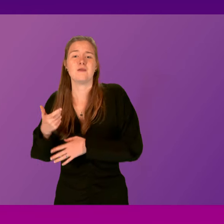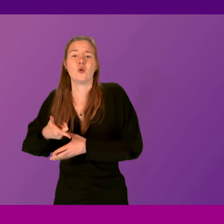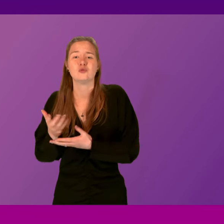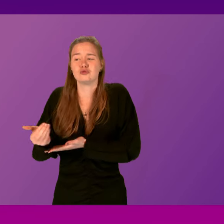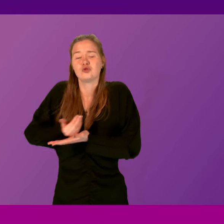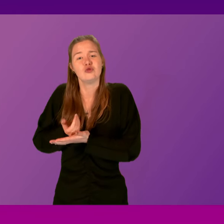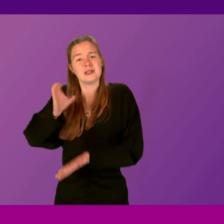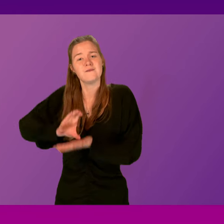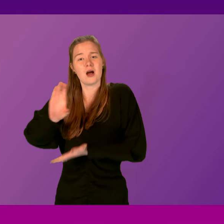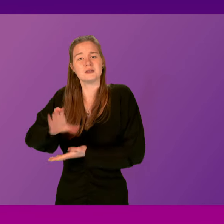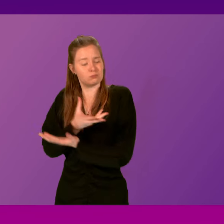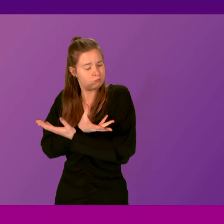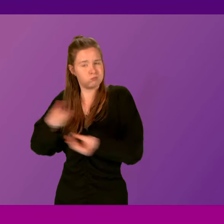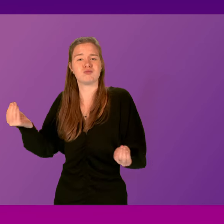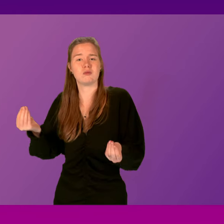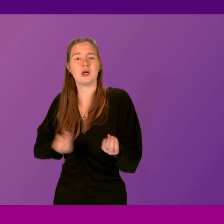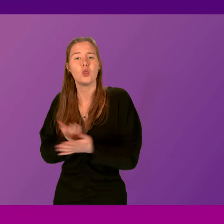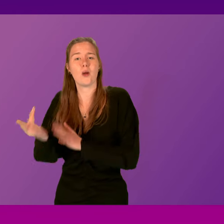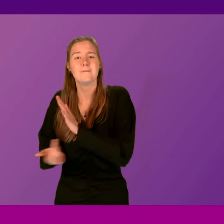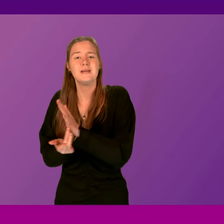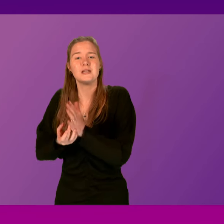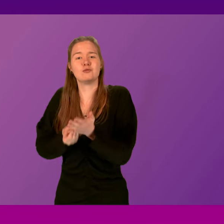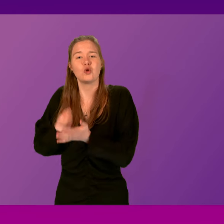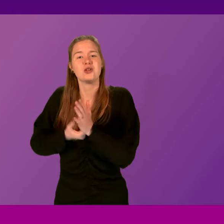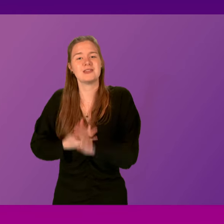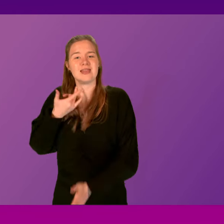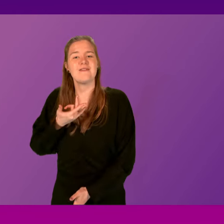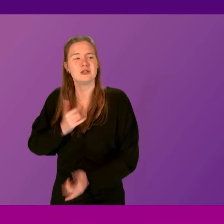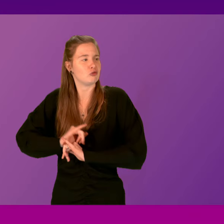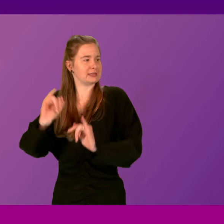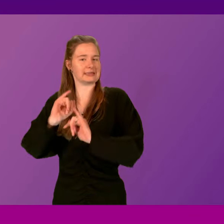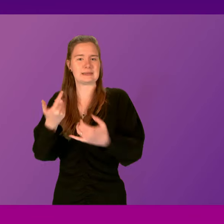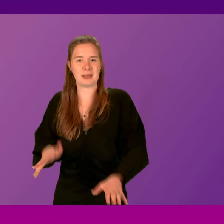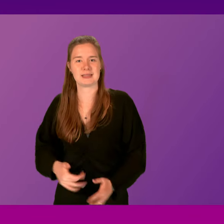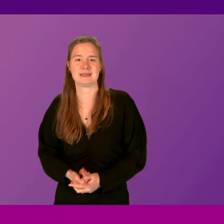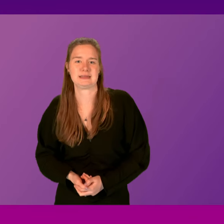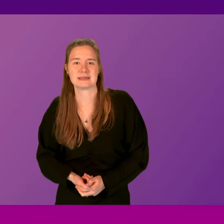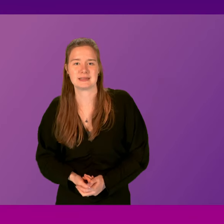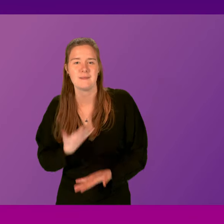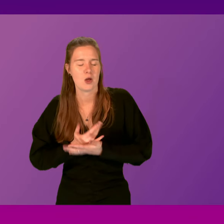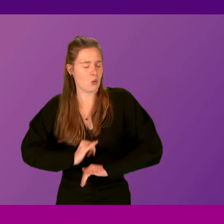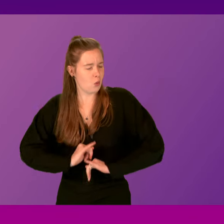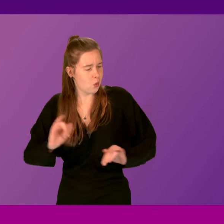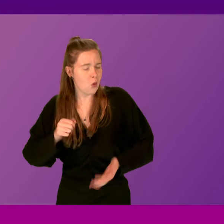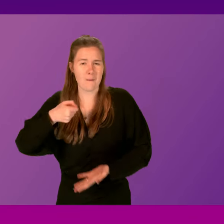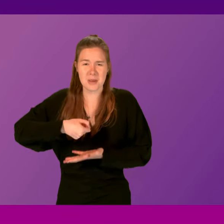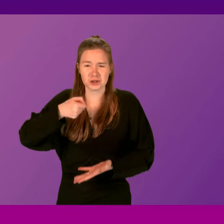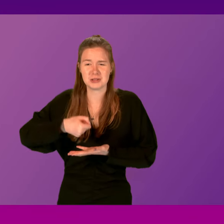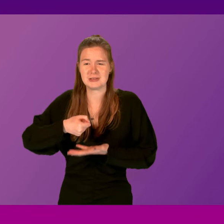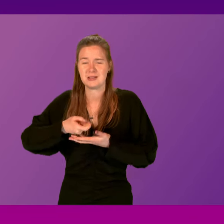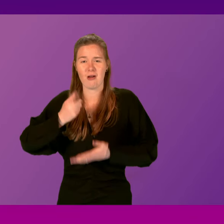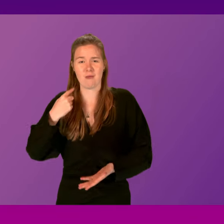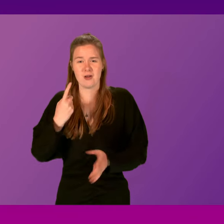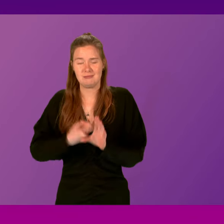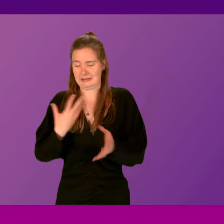scrapped altogether in the middle of a cost of living crisis. This is the most devastating budget in the history